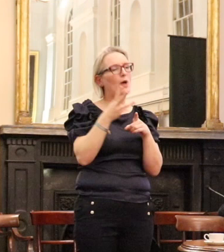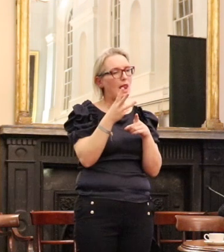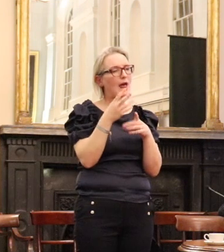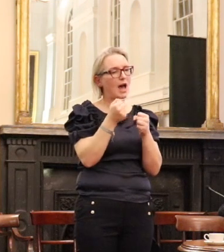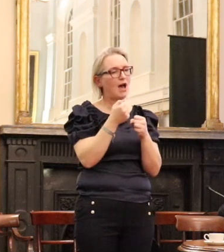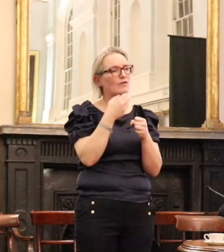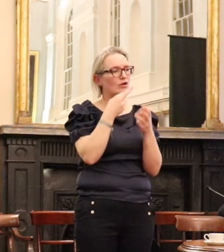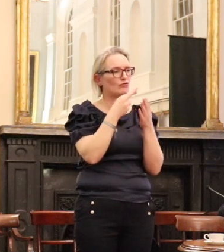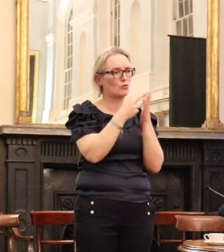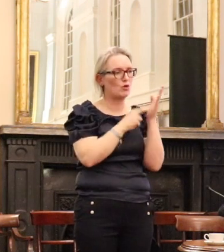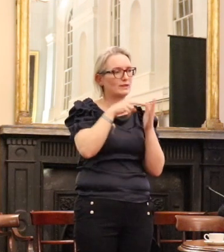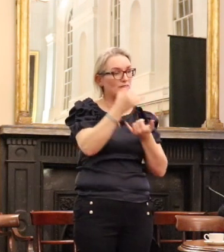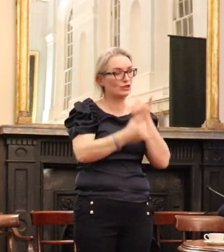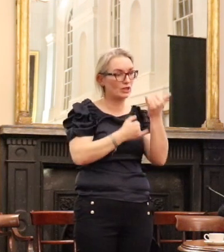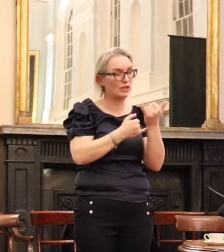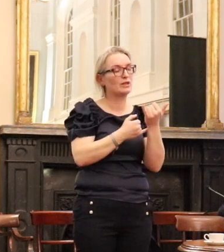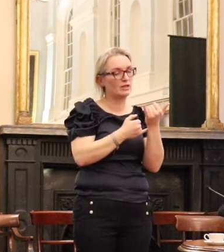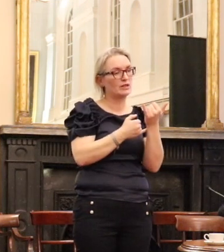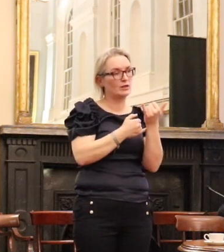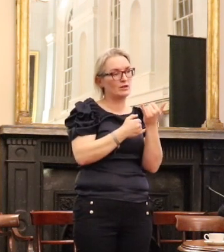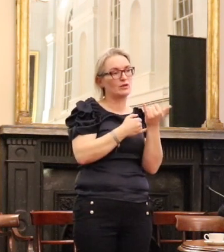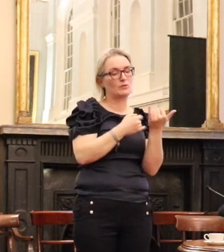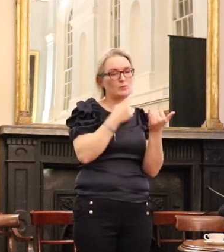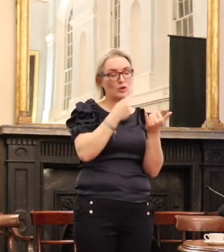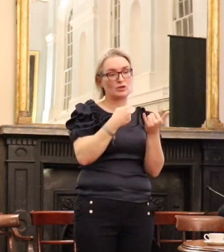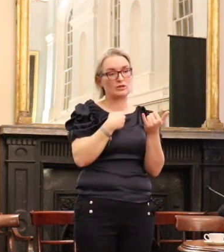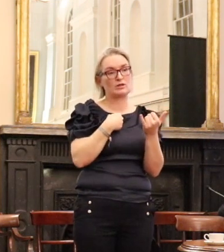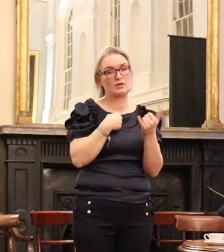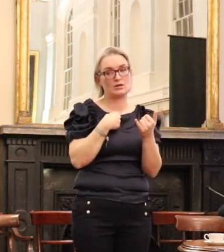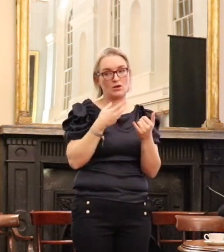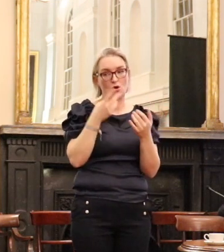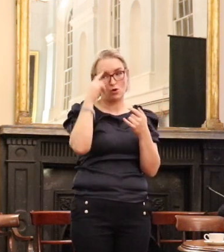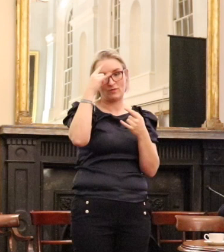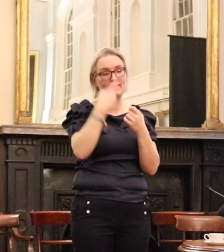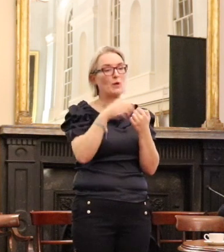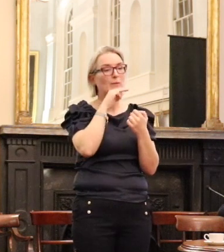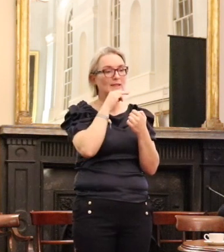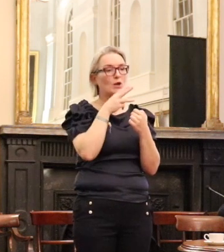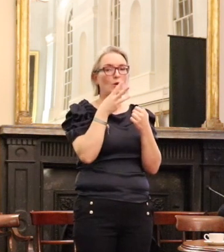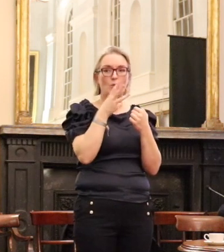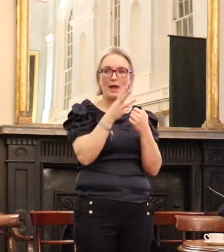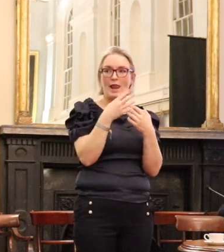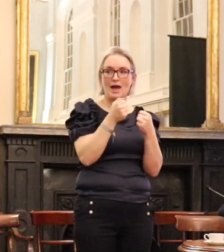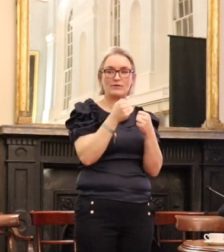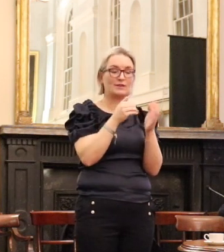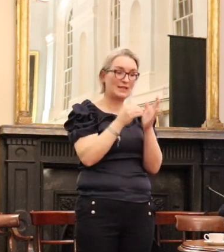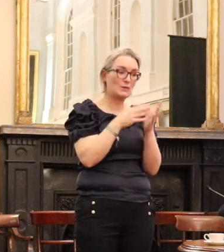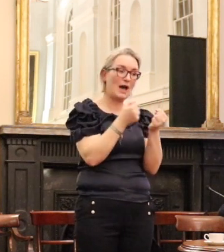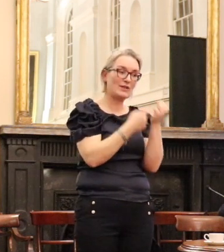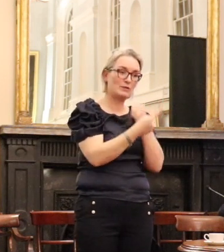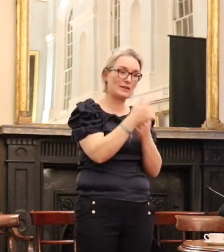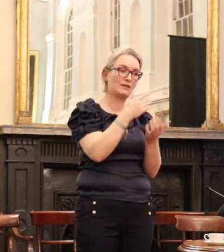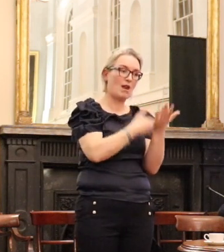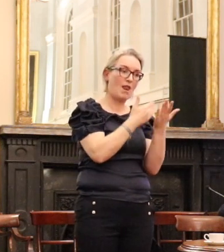It will report an expanded state legal aid scheme but also that it sees a role for independent law centres. are the only independent law centres